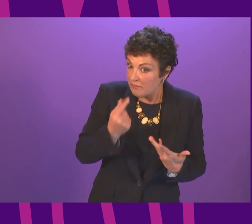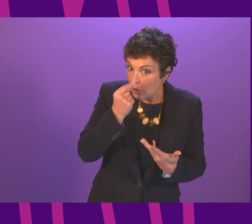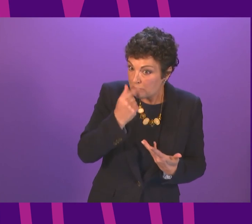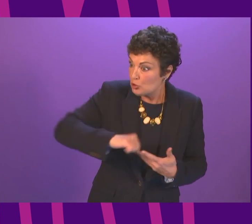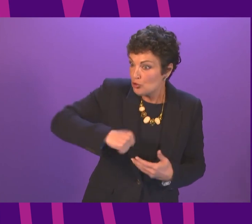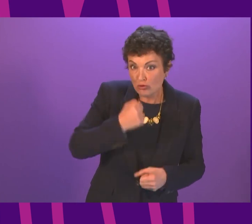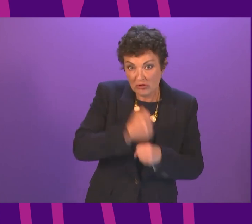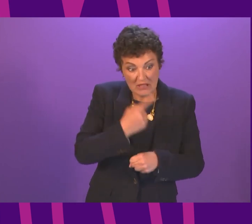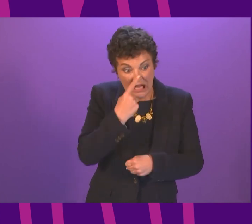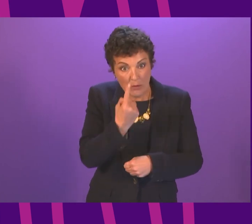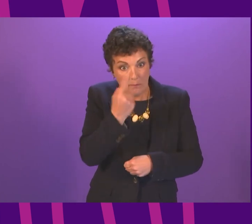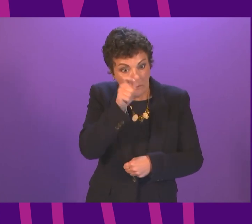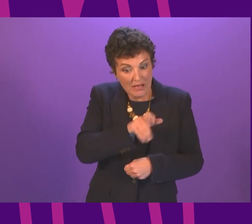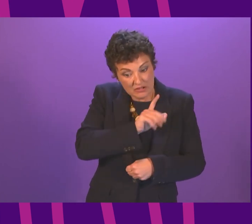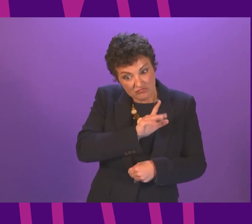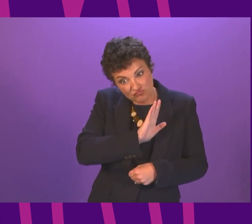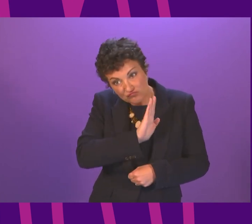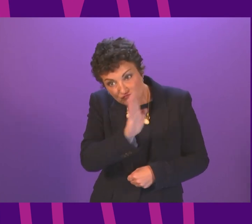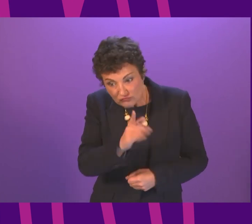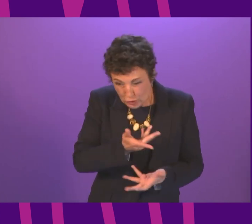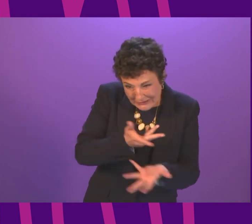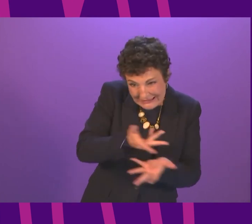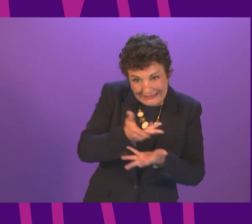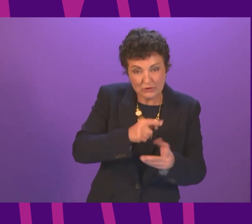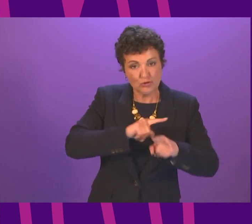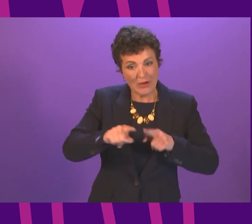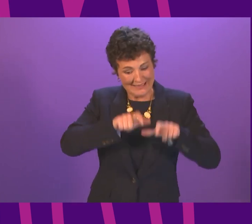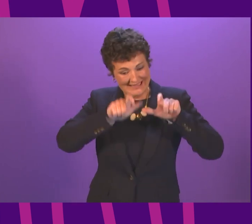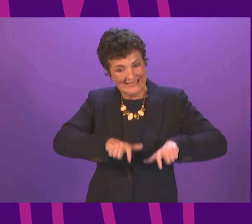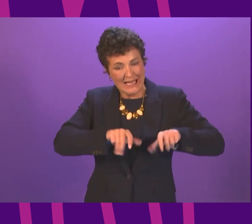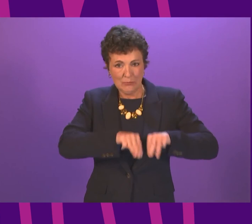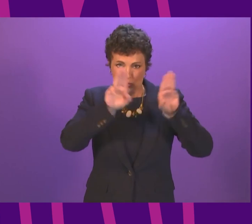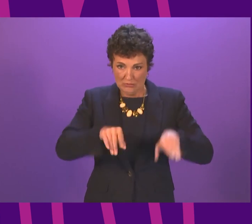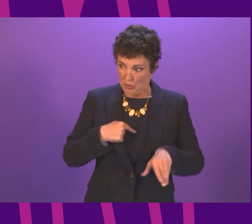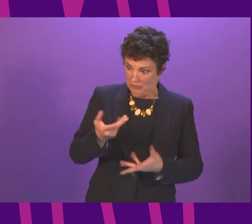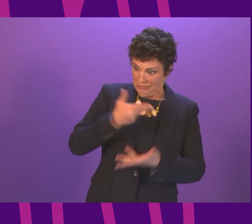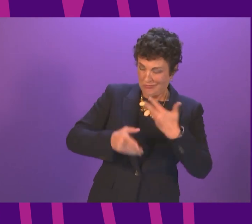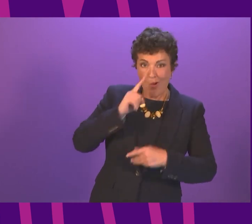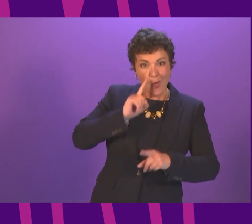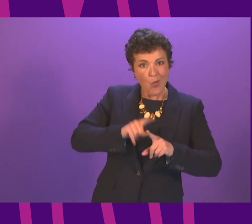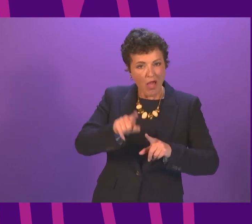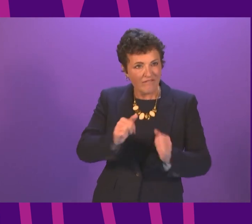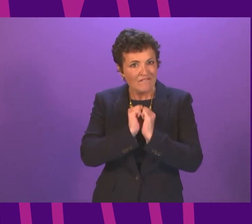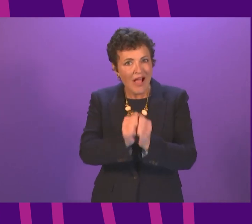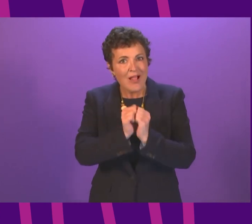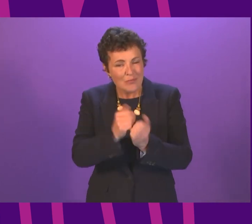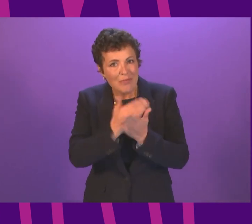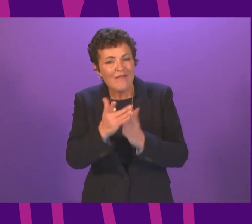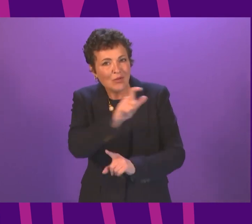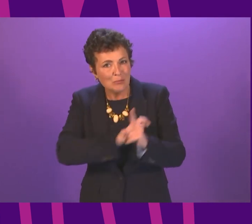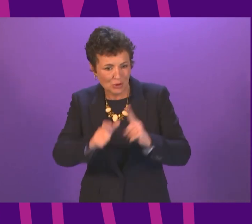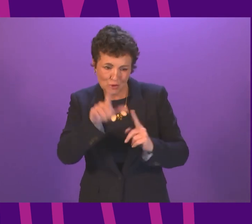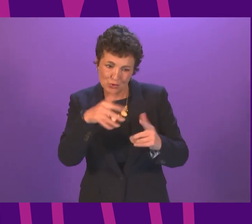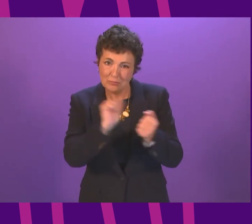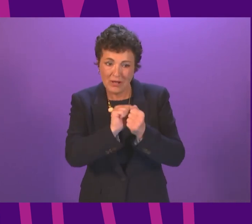can make representations to retain a museum that certainly sounds to me as if it is a valued part of the local community and something that should